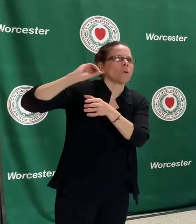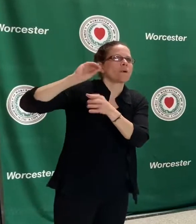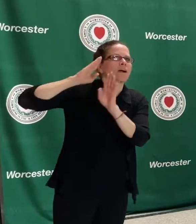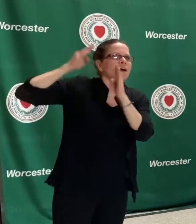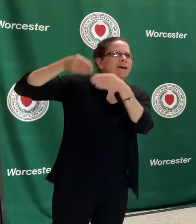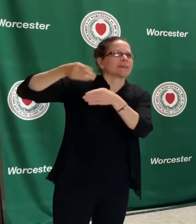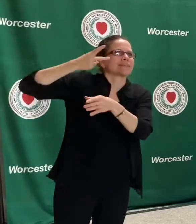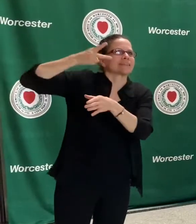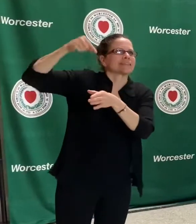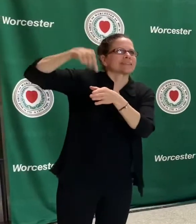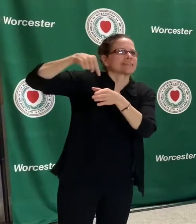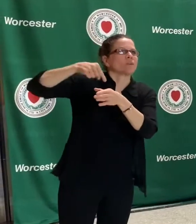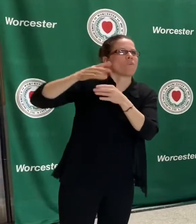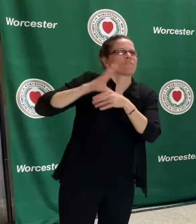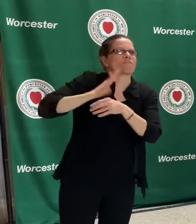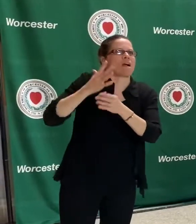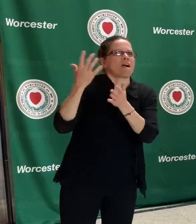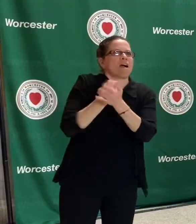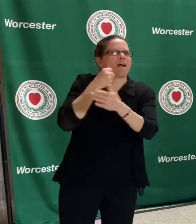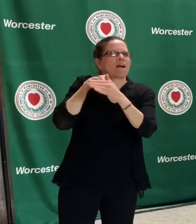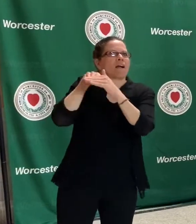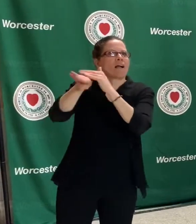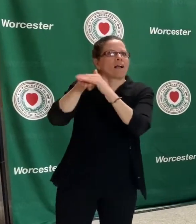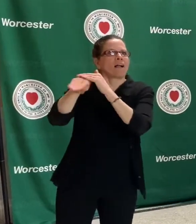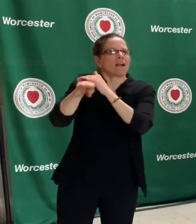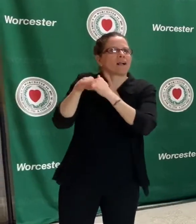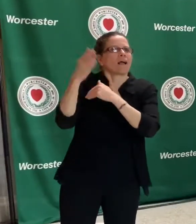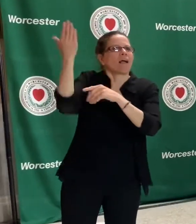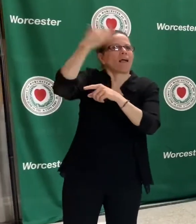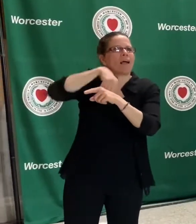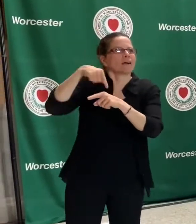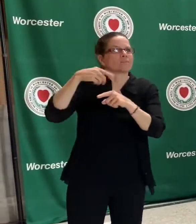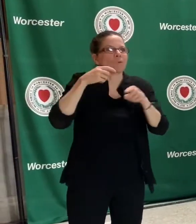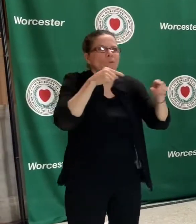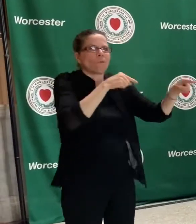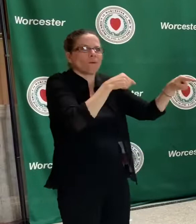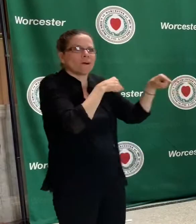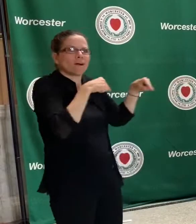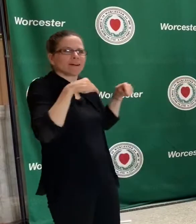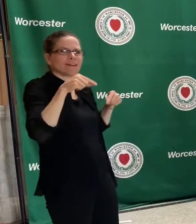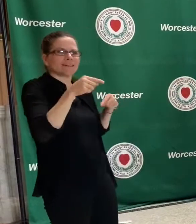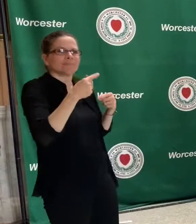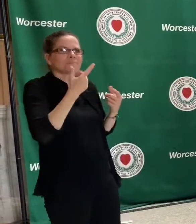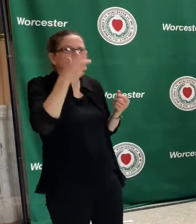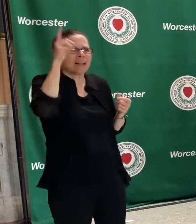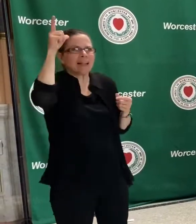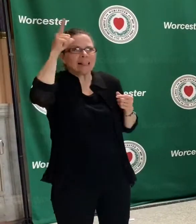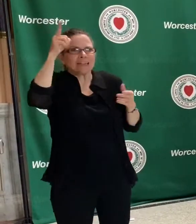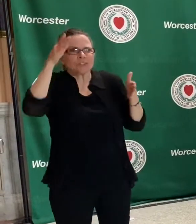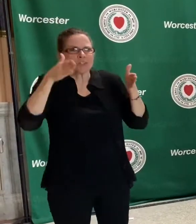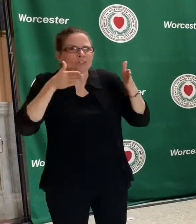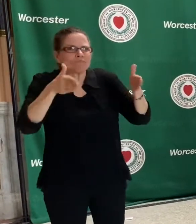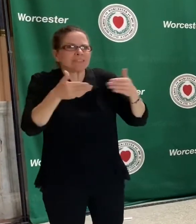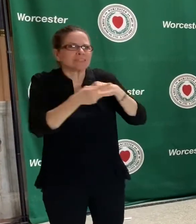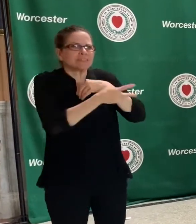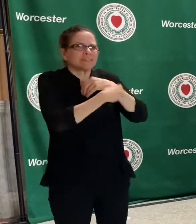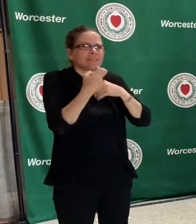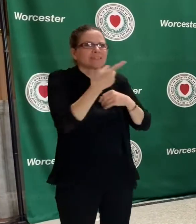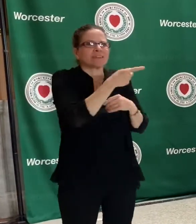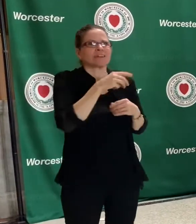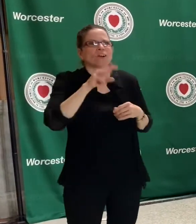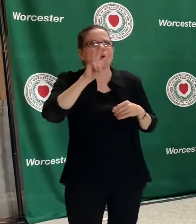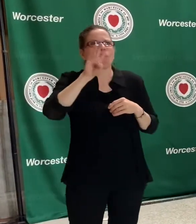different locations. know there was a store on Lincoln Street that was hit, I know there was another business in Webster Square that was hit.